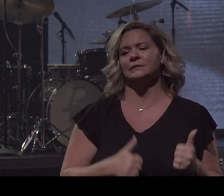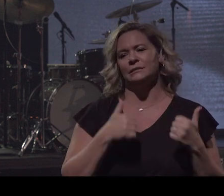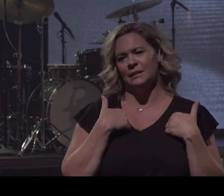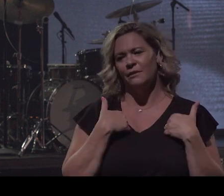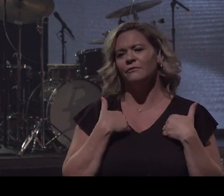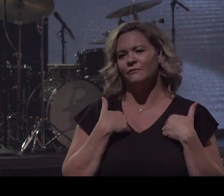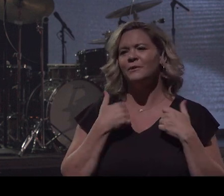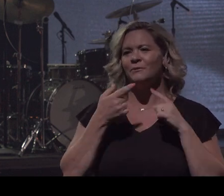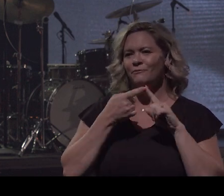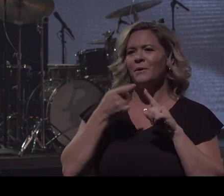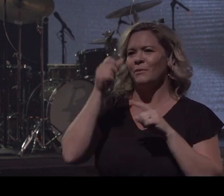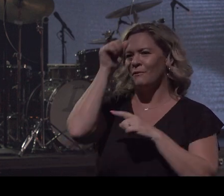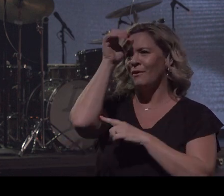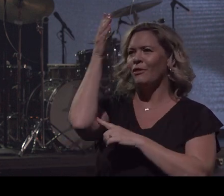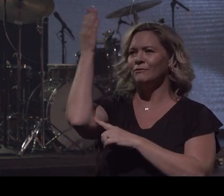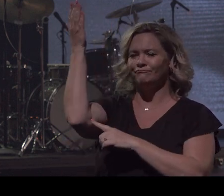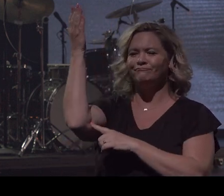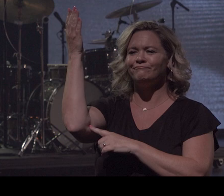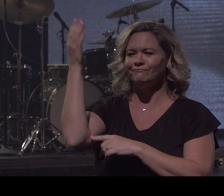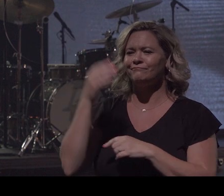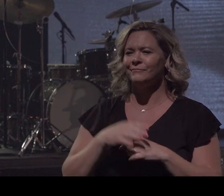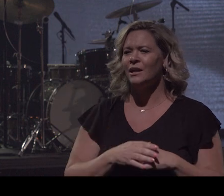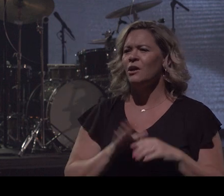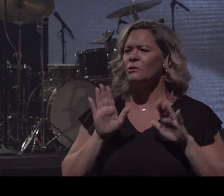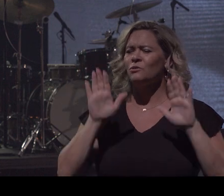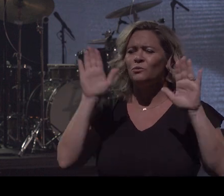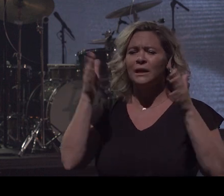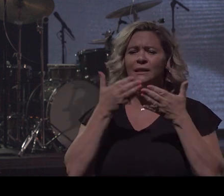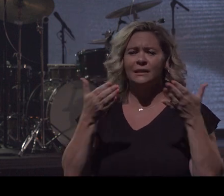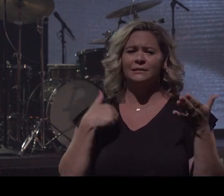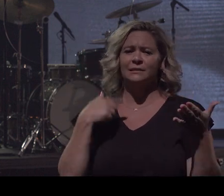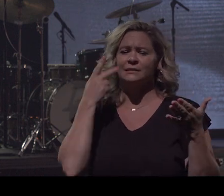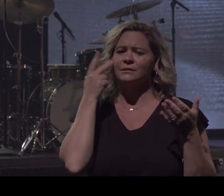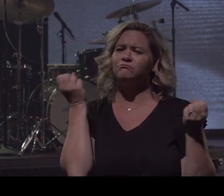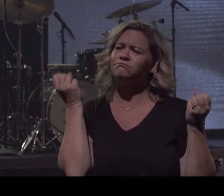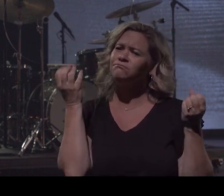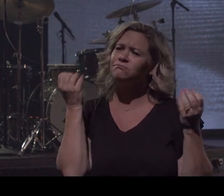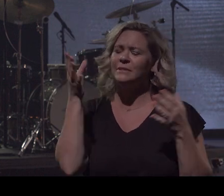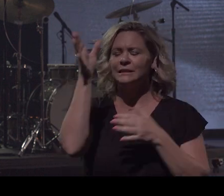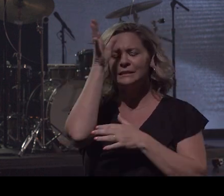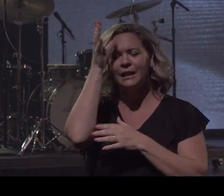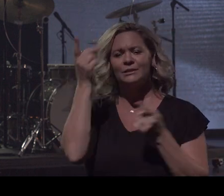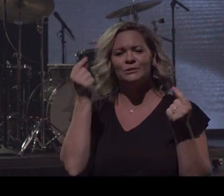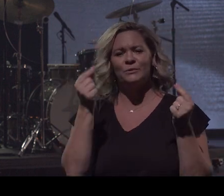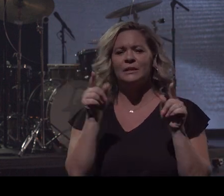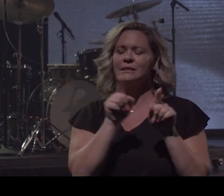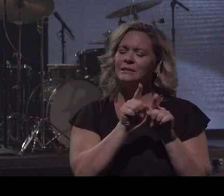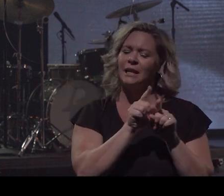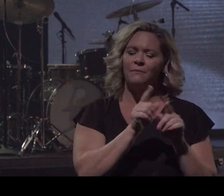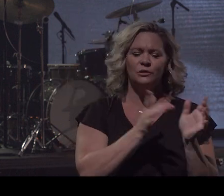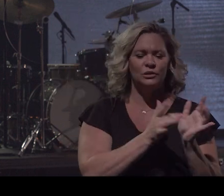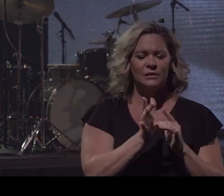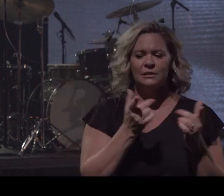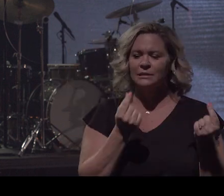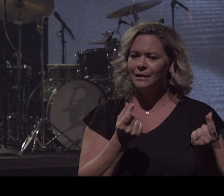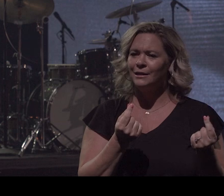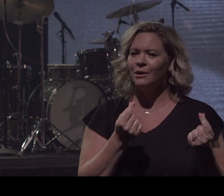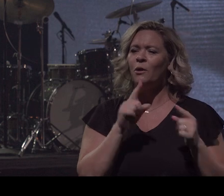father and one of the greatest things that I see so many dads doing is the same thing that Jesus did is that when it's when we lay down